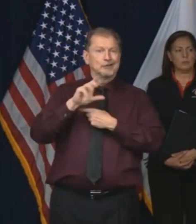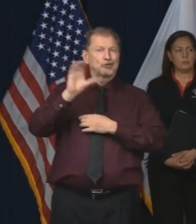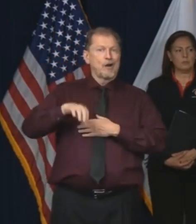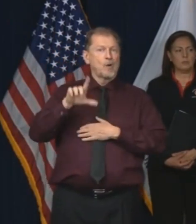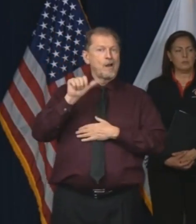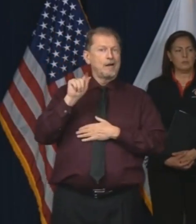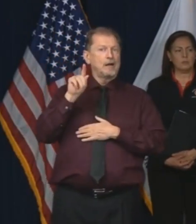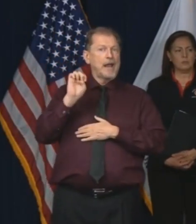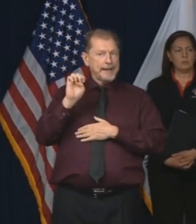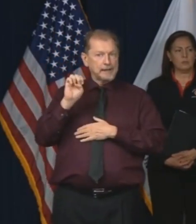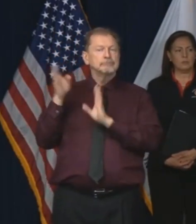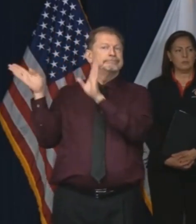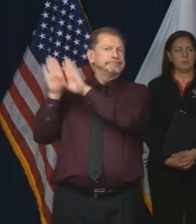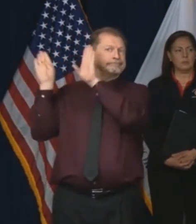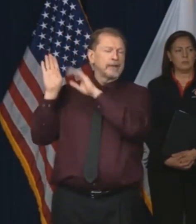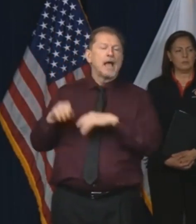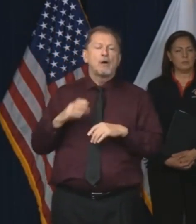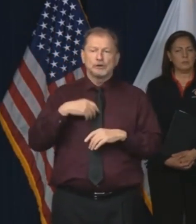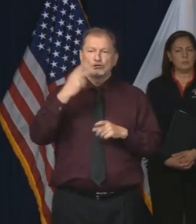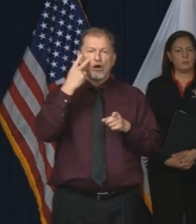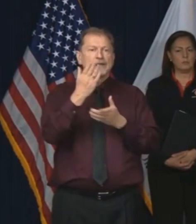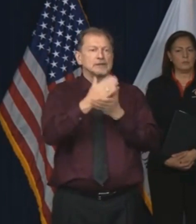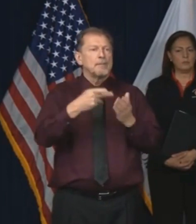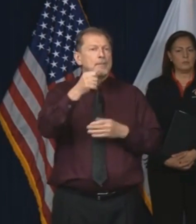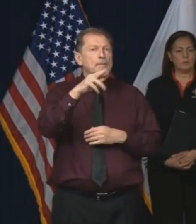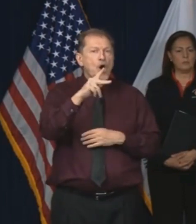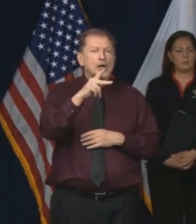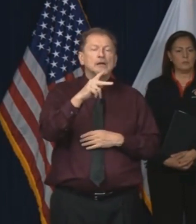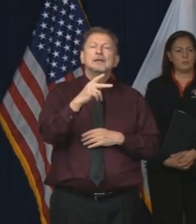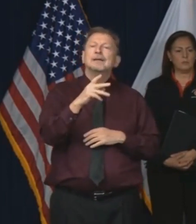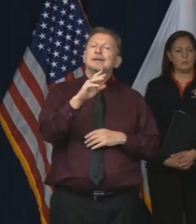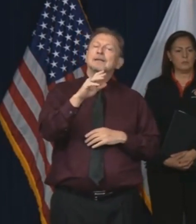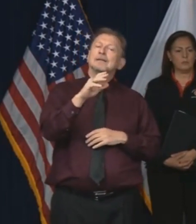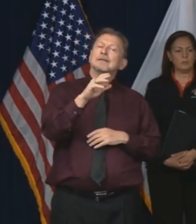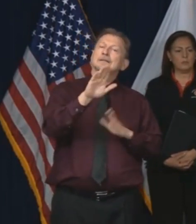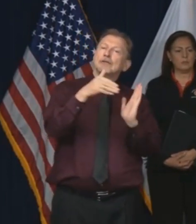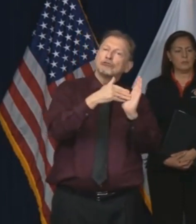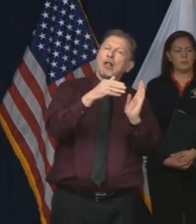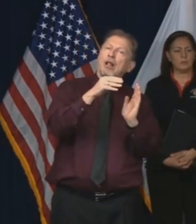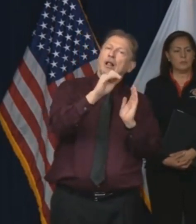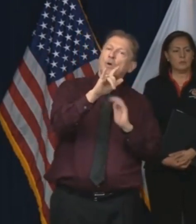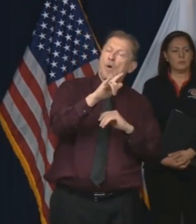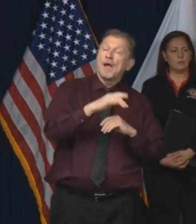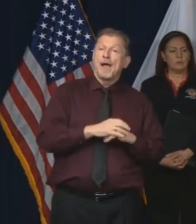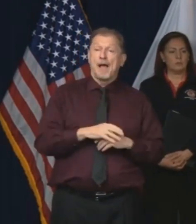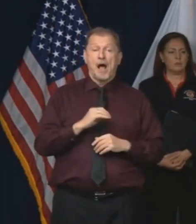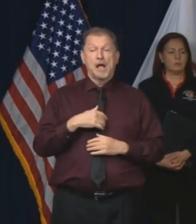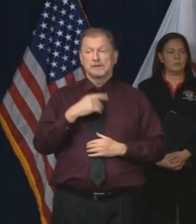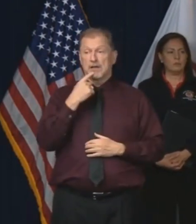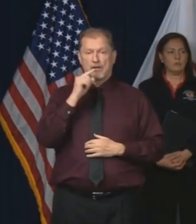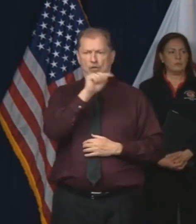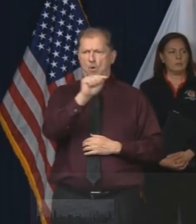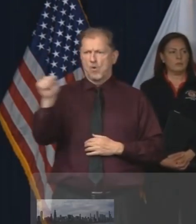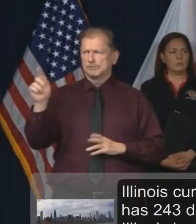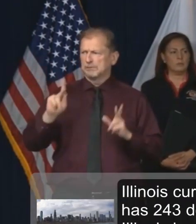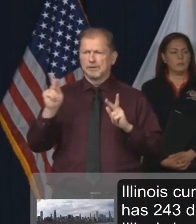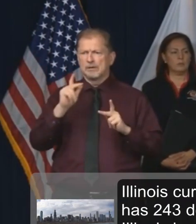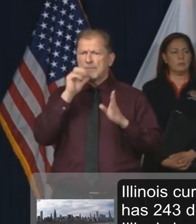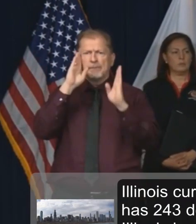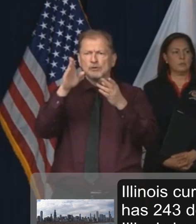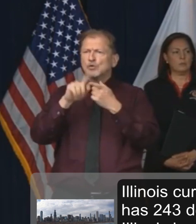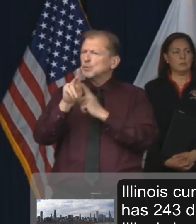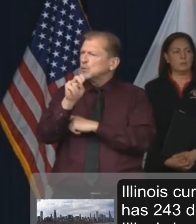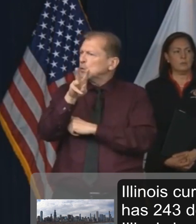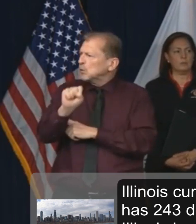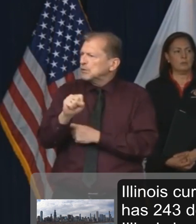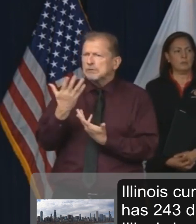that in some parks in downstate areas of Illinois. And all I can say is that those people either are not paying attention to the news